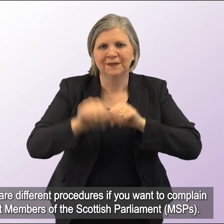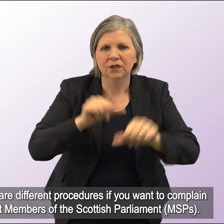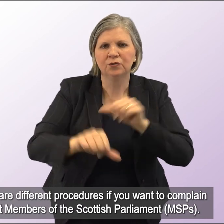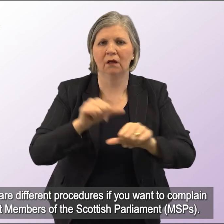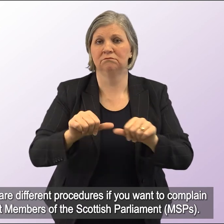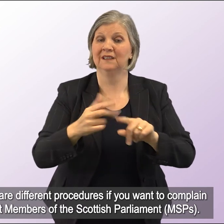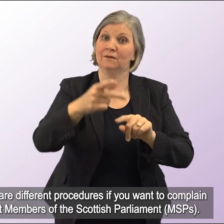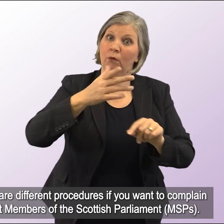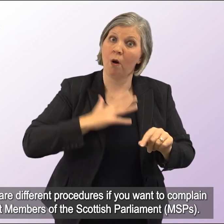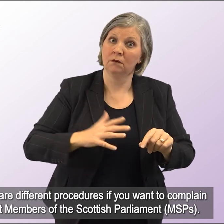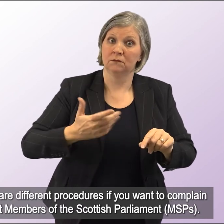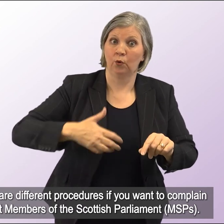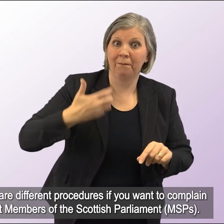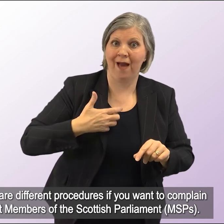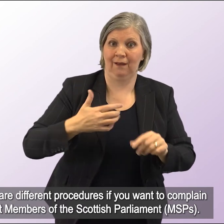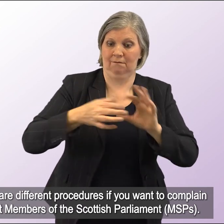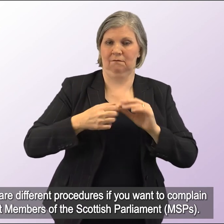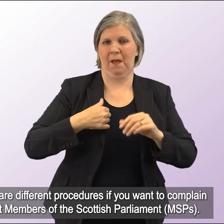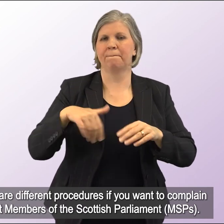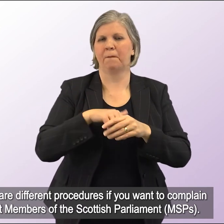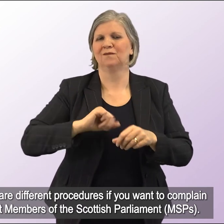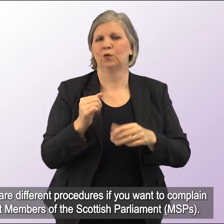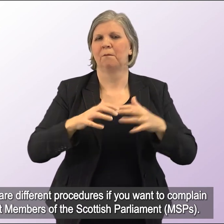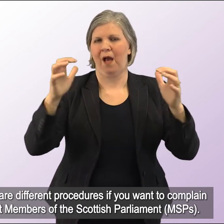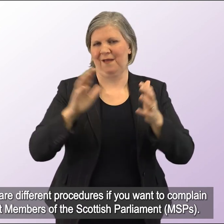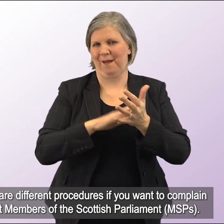There are different procedures if you want to complain about members of the Scottish Parliament